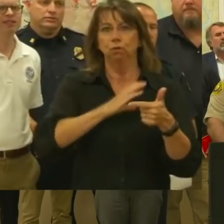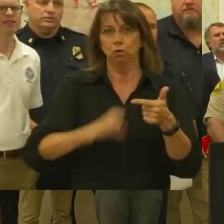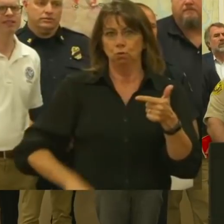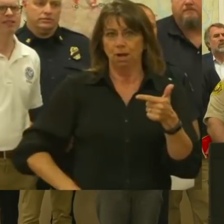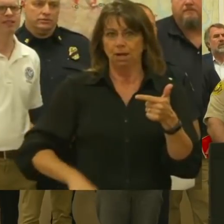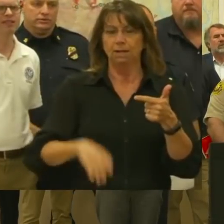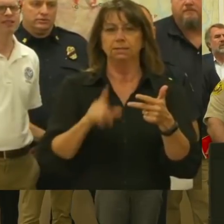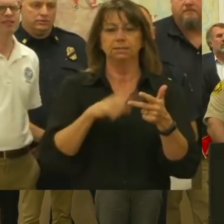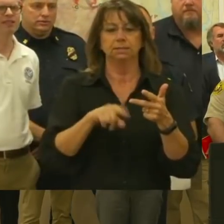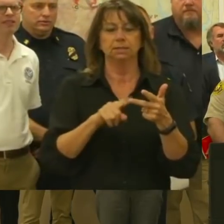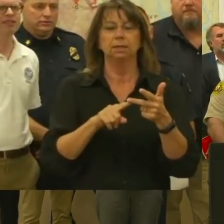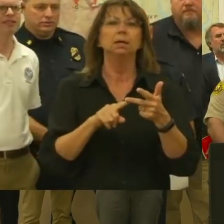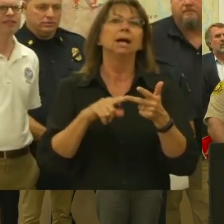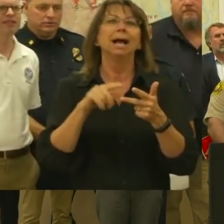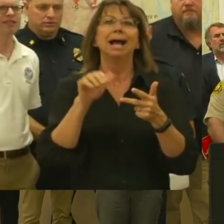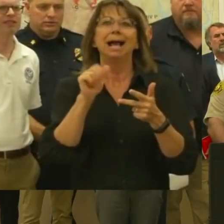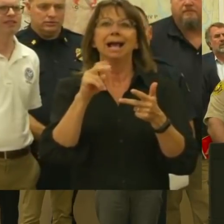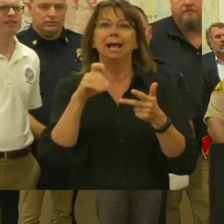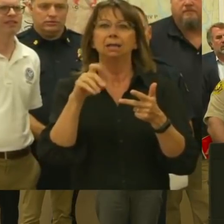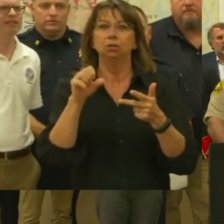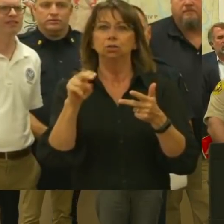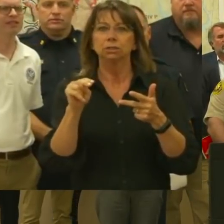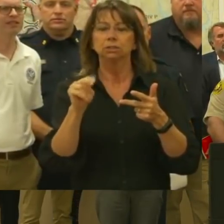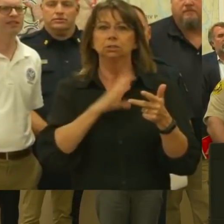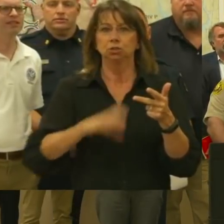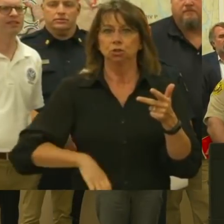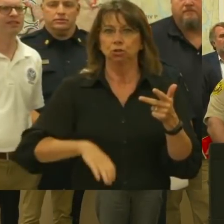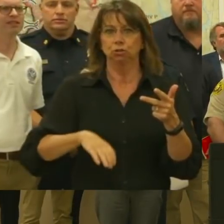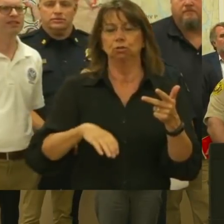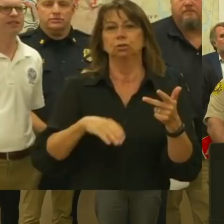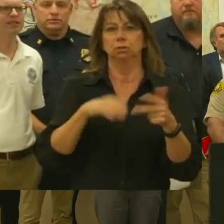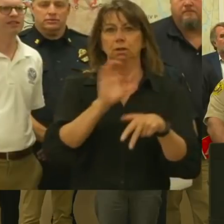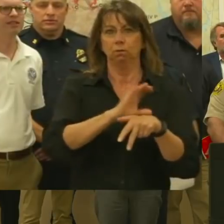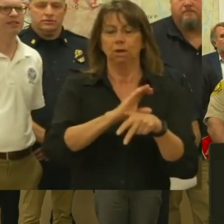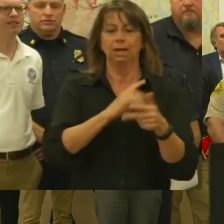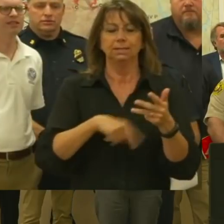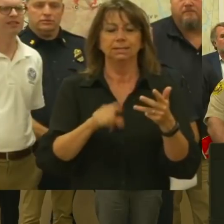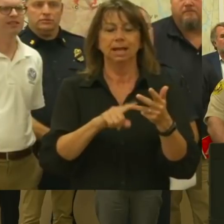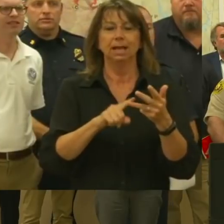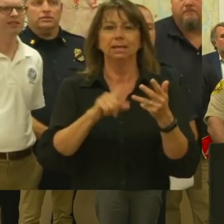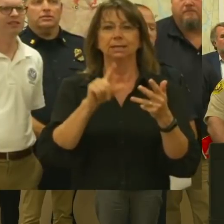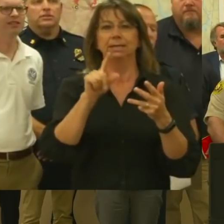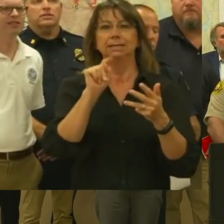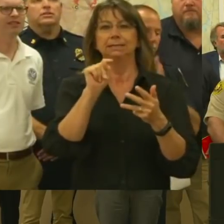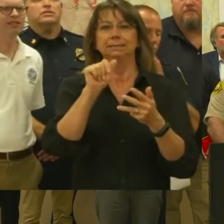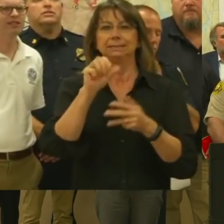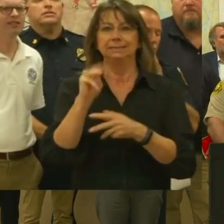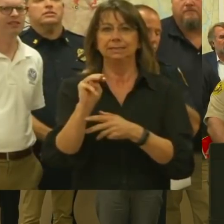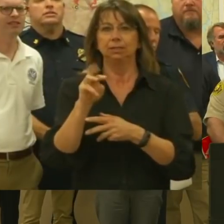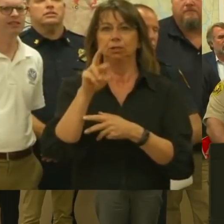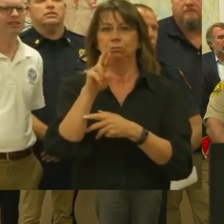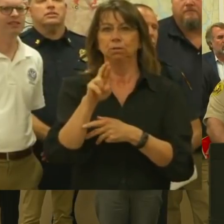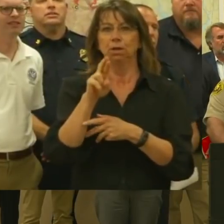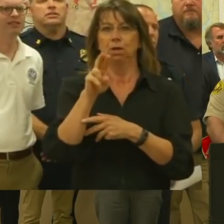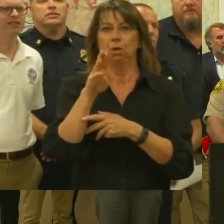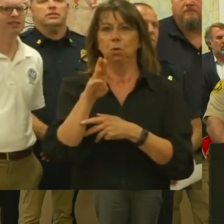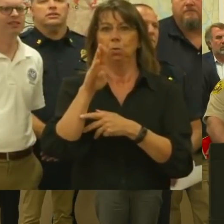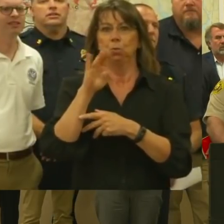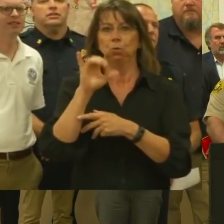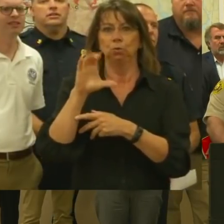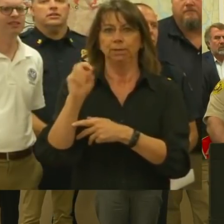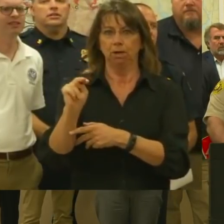Mesa and Anderson Church of Christ, and then Team Rubicon, which is formed by veterans and assists also in the